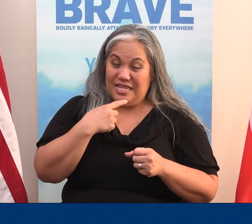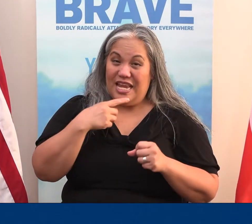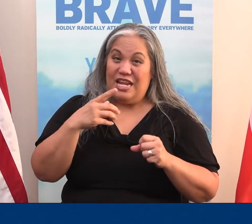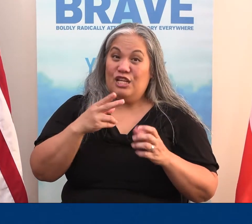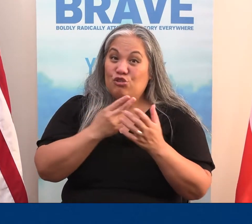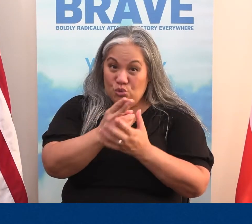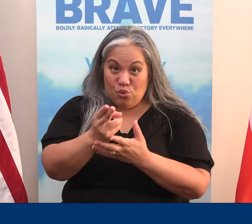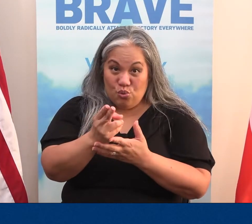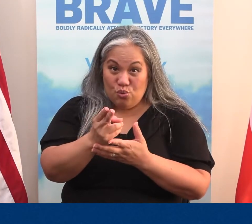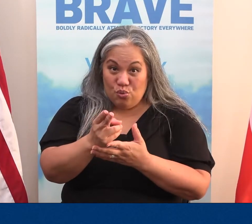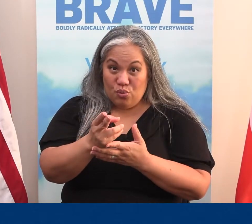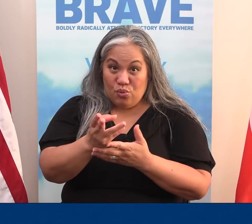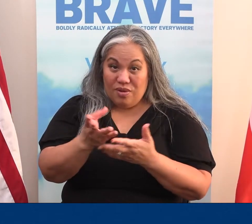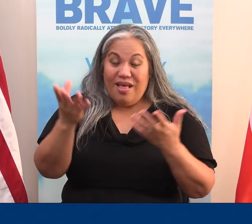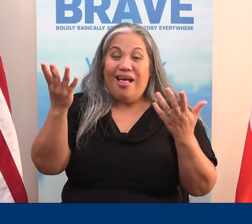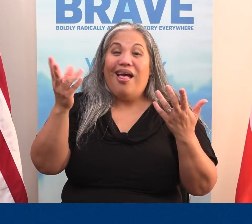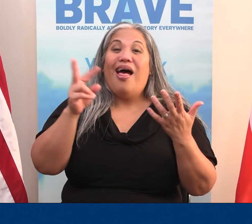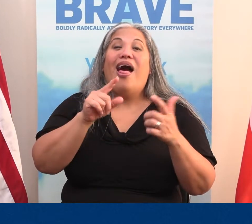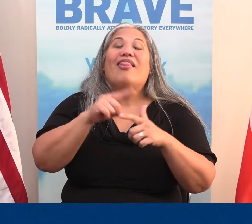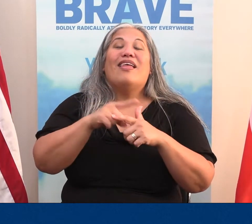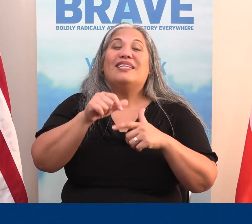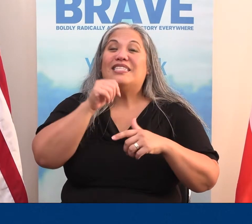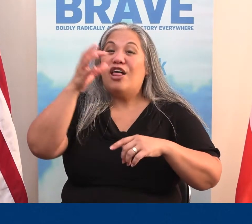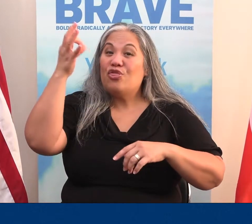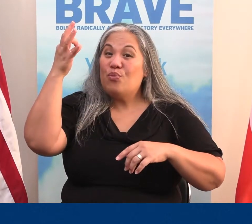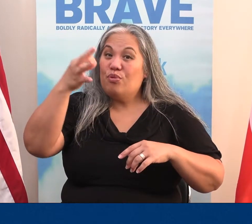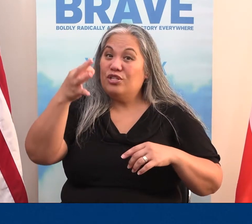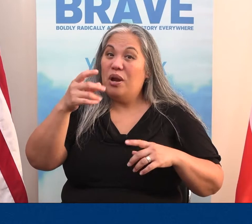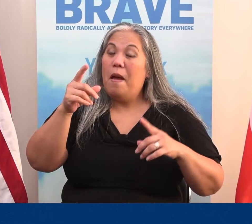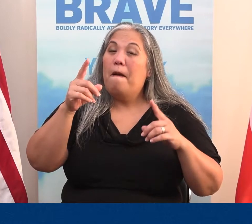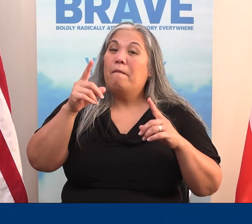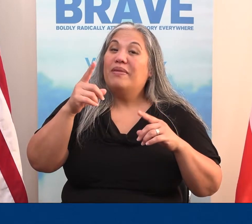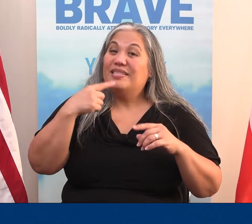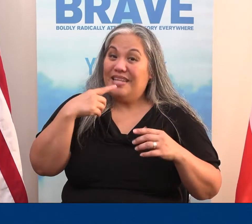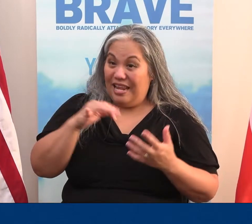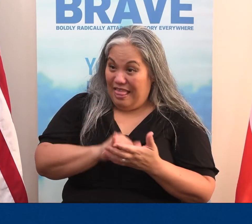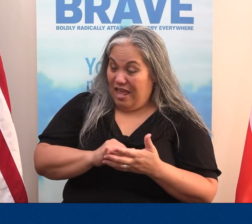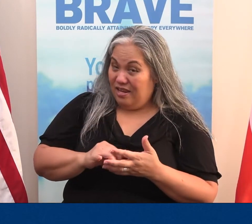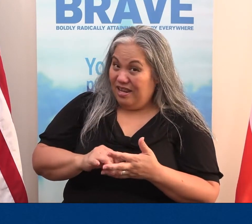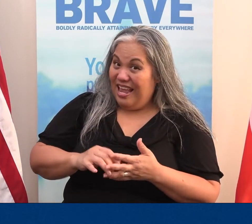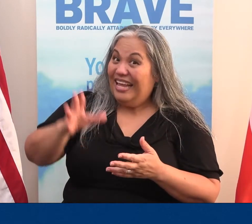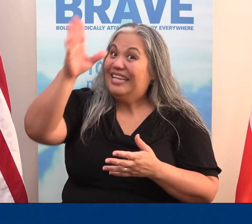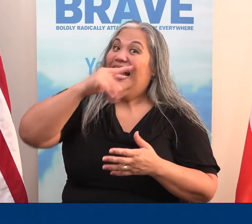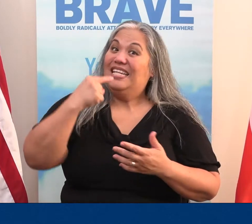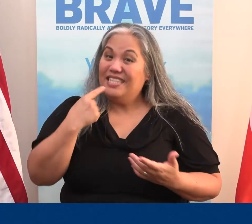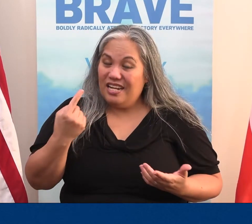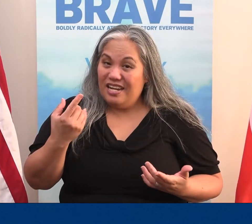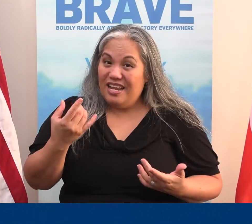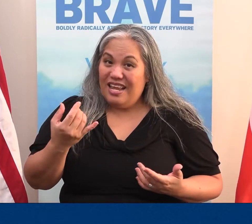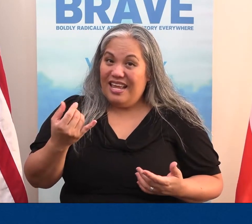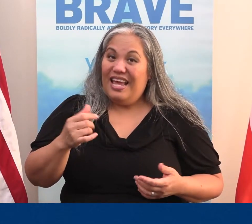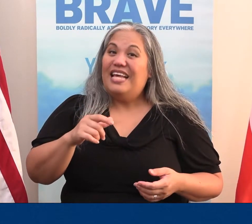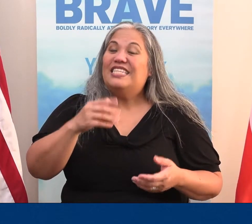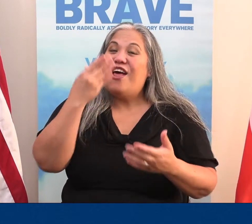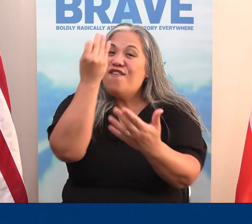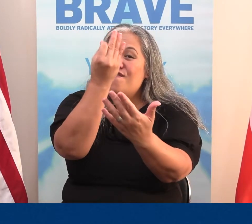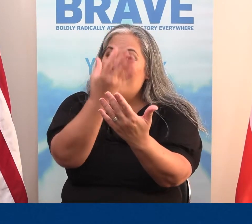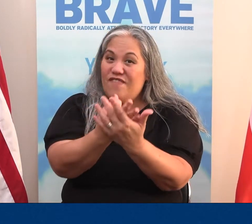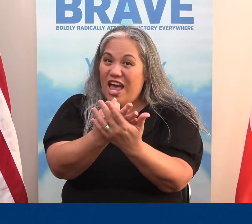is true, then it's not the preacher that's saying it. It is God. It is, in fact, God